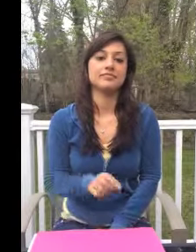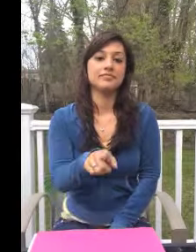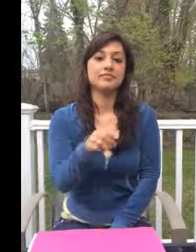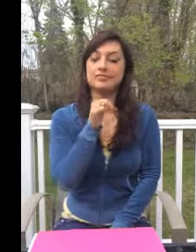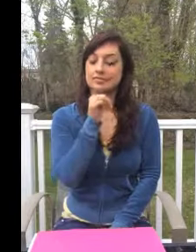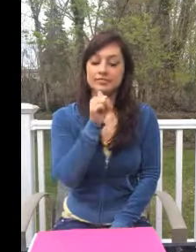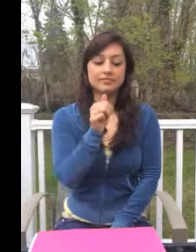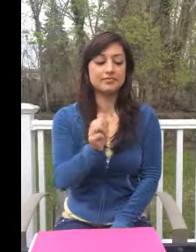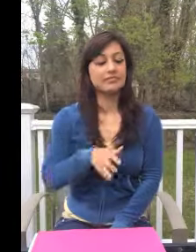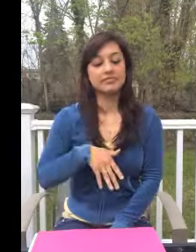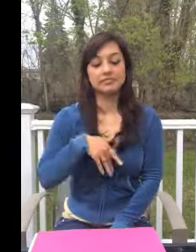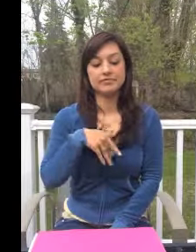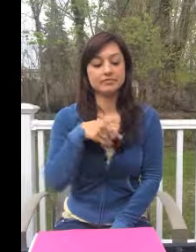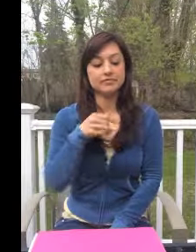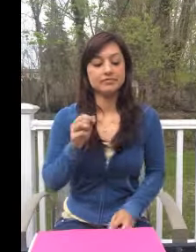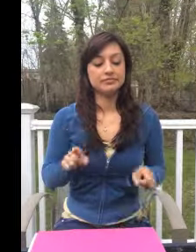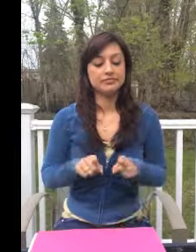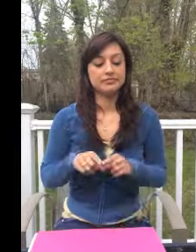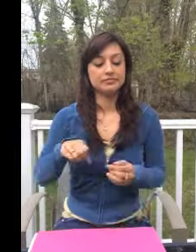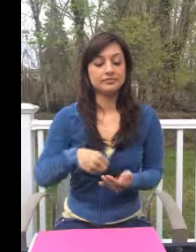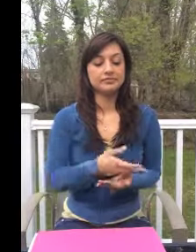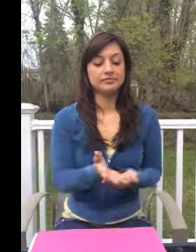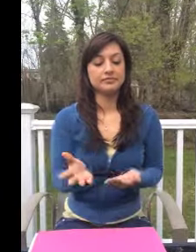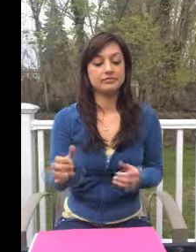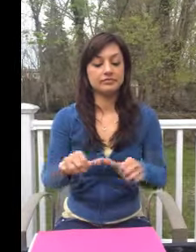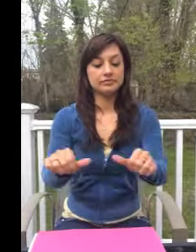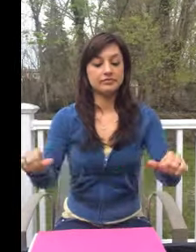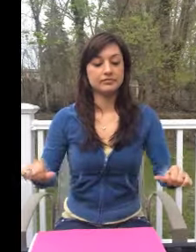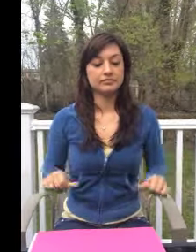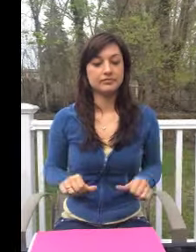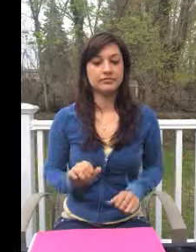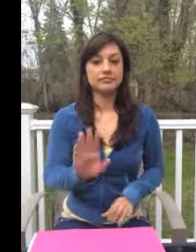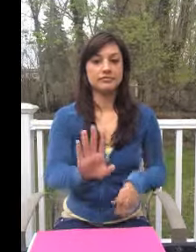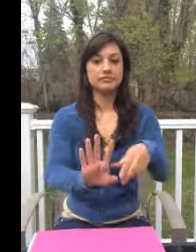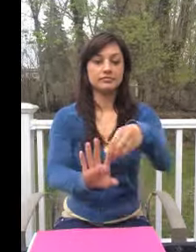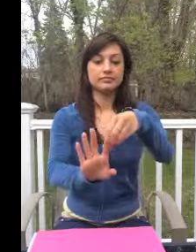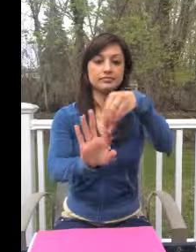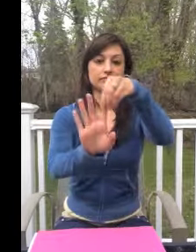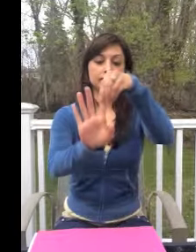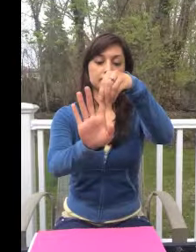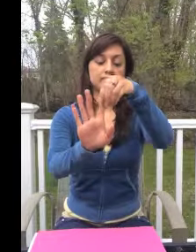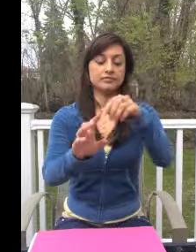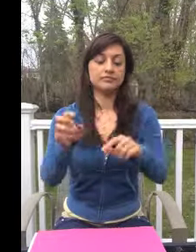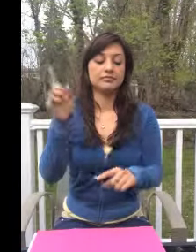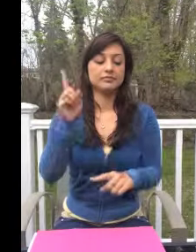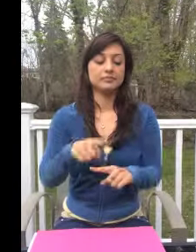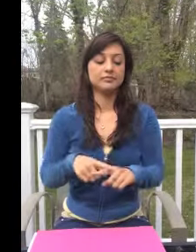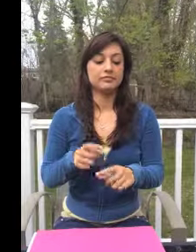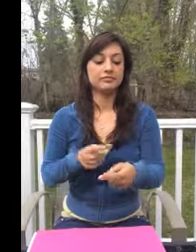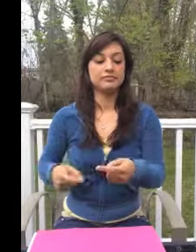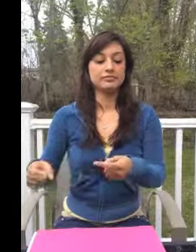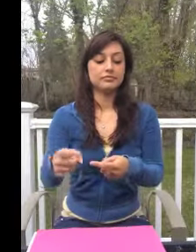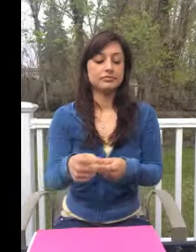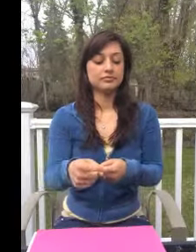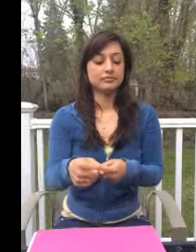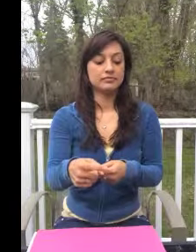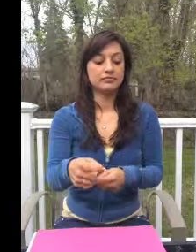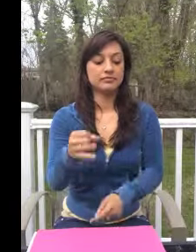You don't have to feel, like a wasted space, so you're original, cannot be replaced,